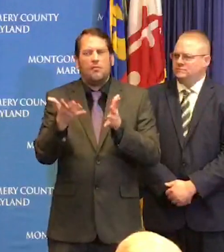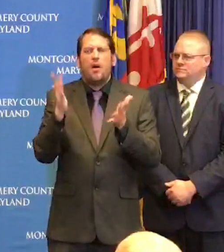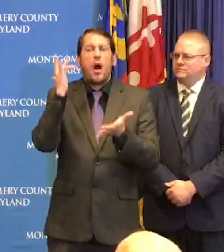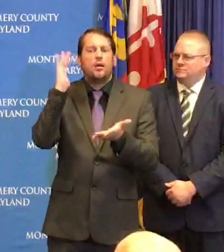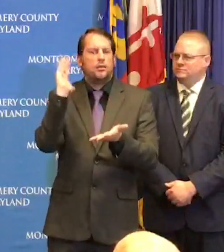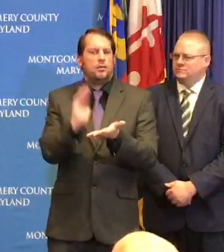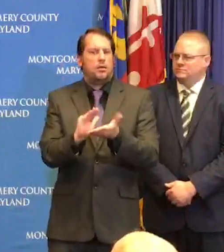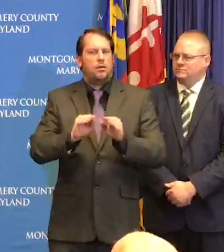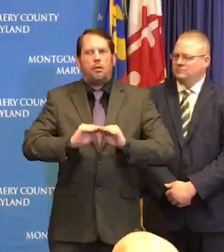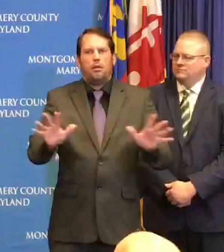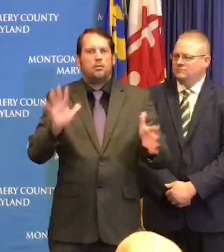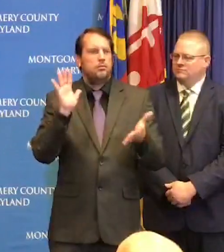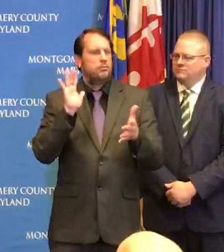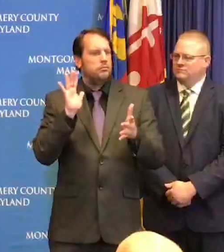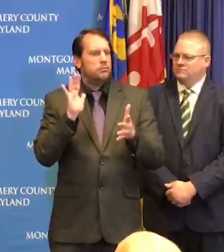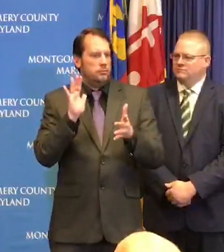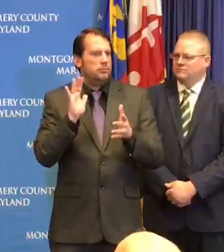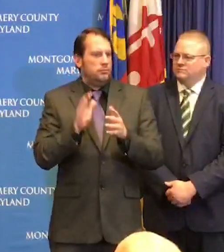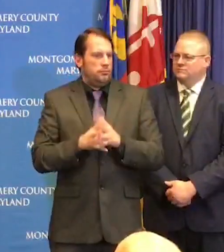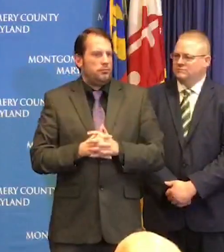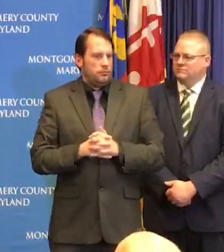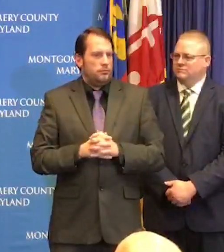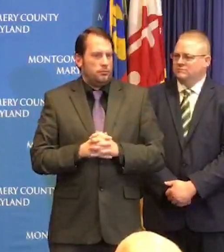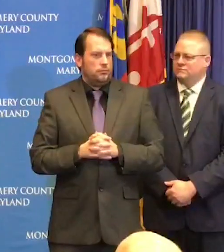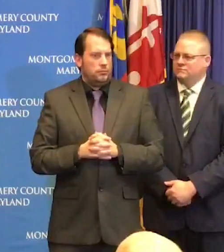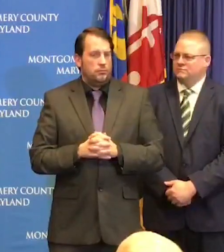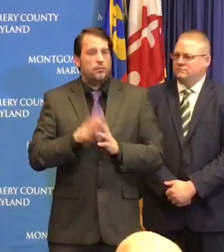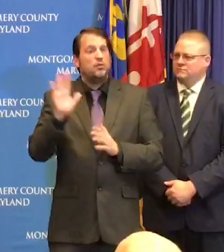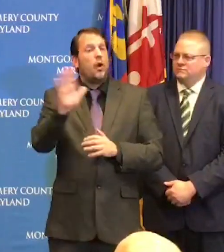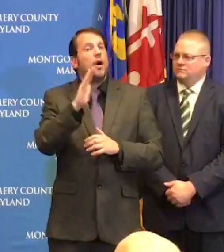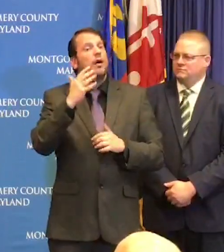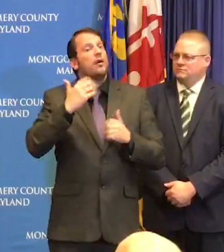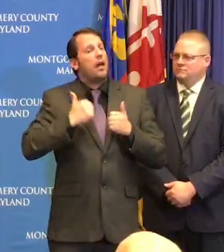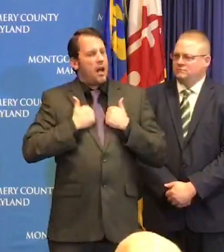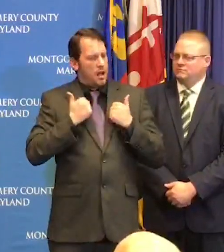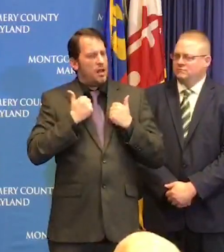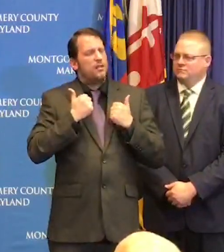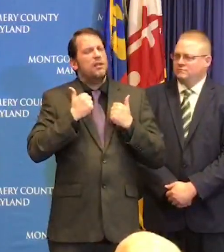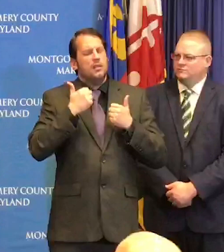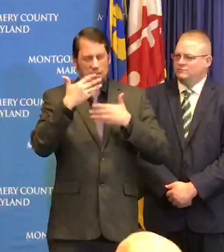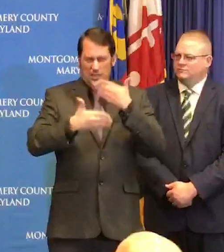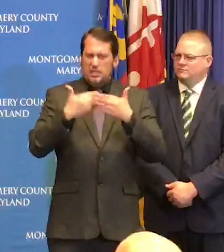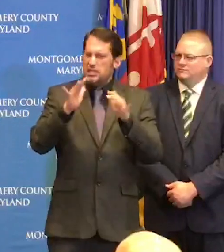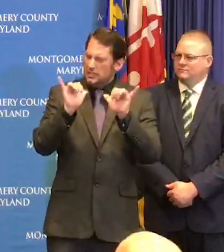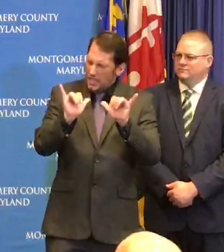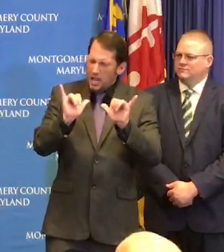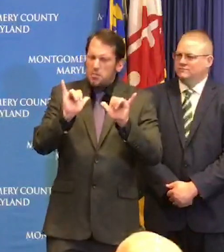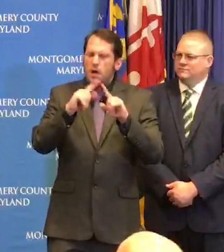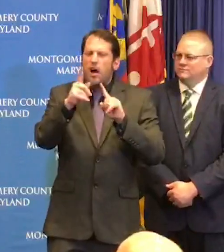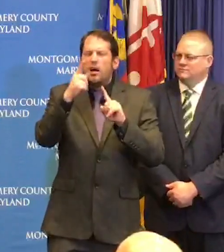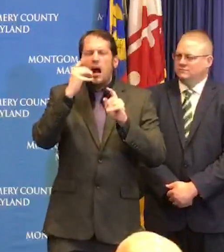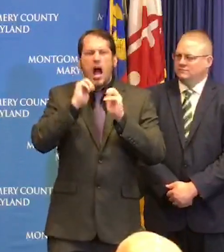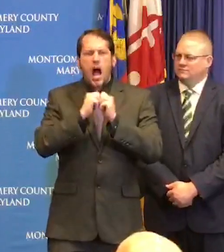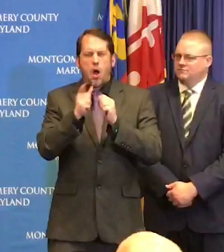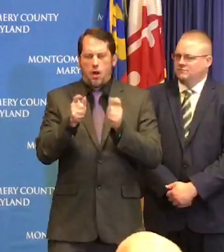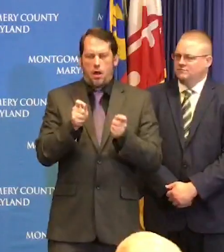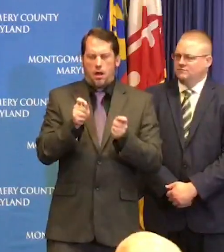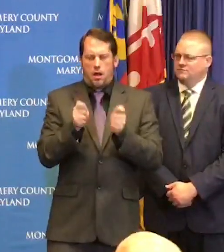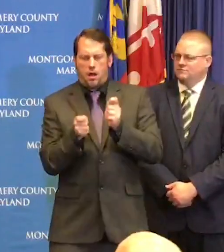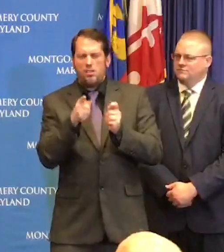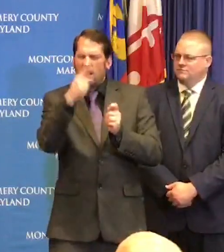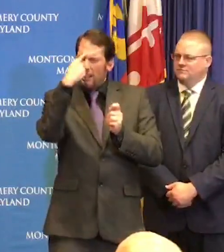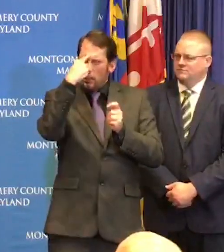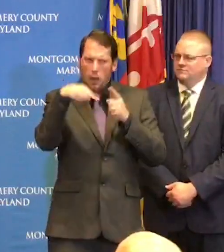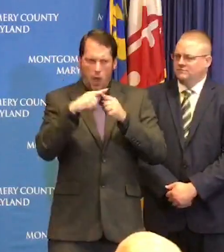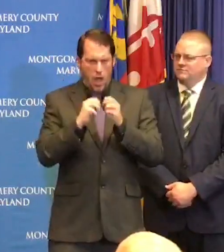life but be very thoughtful and careful about your interactions if you are developing or experiencing symptoms stay home talk